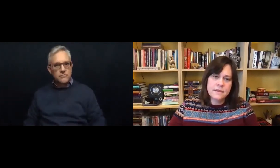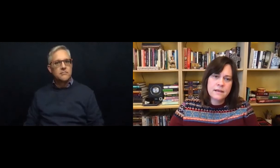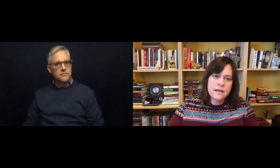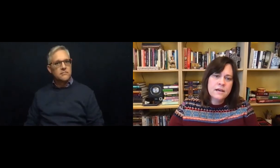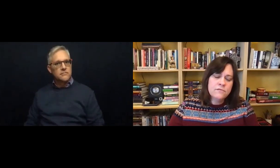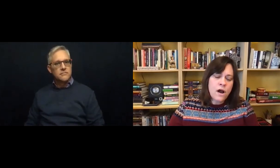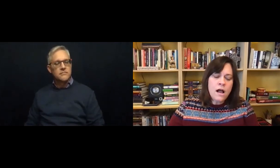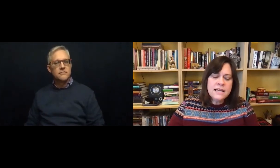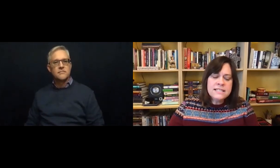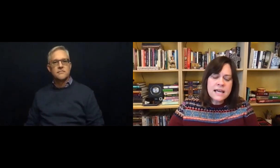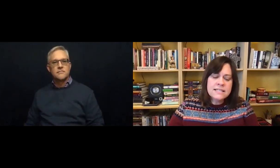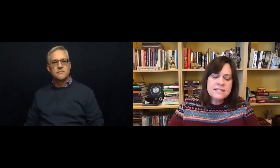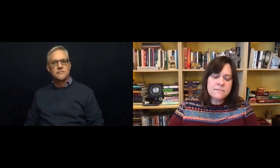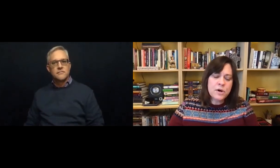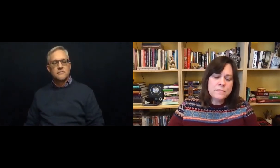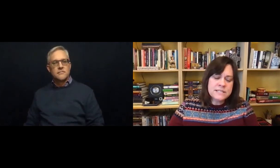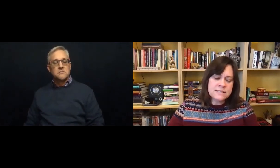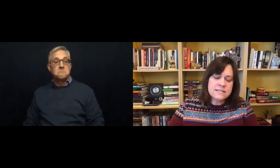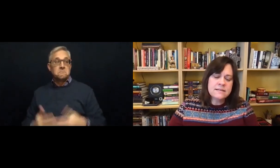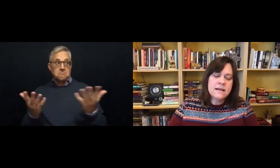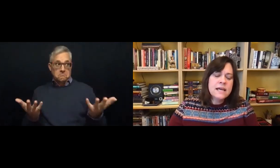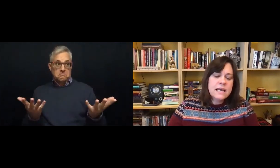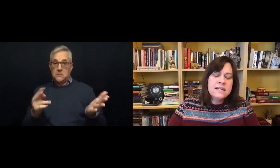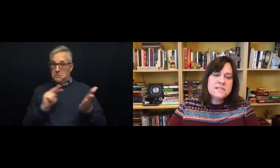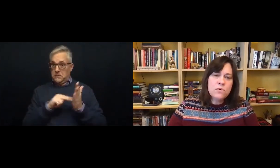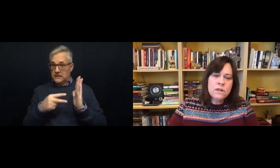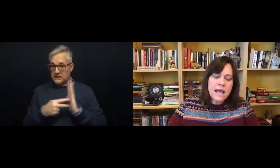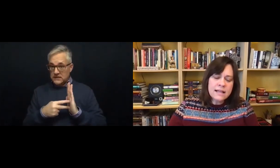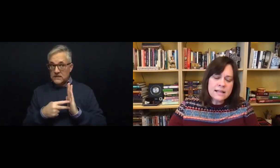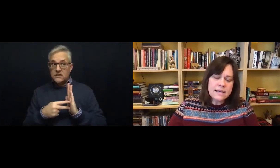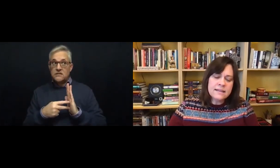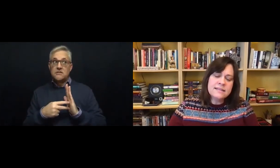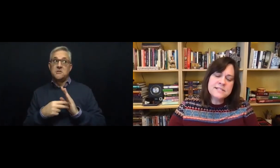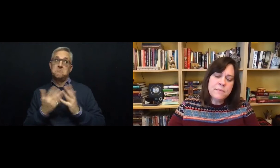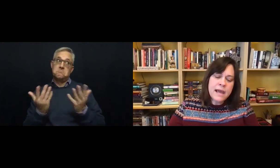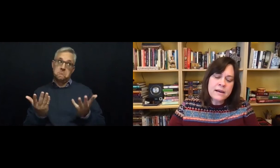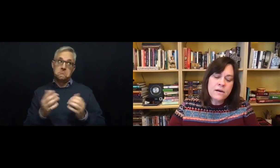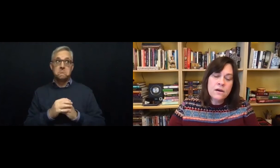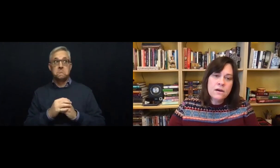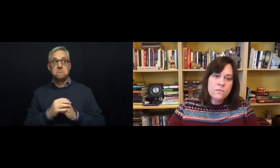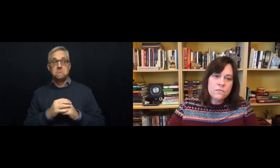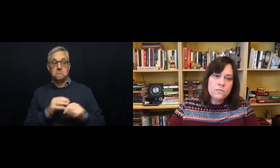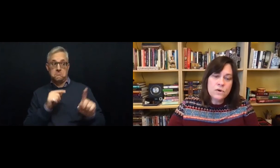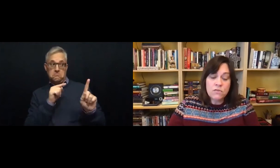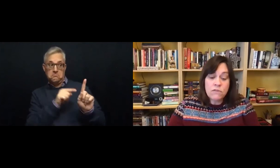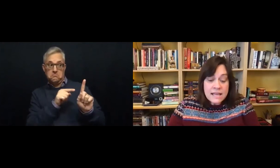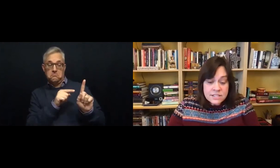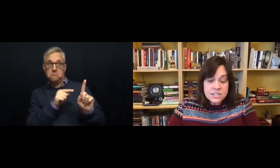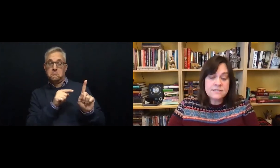For all intents and purposes, it is more likely that this man would arrest Jesus